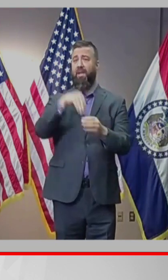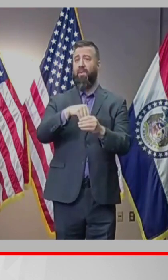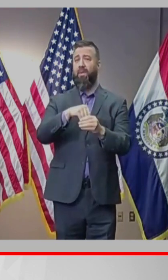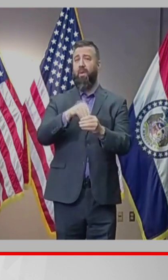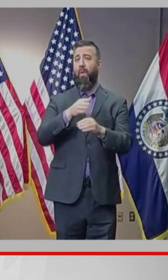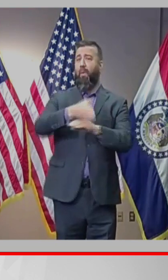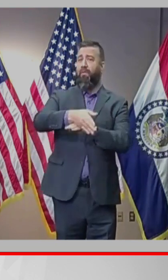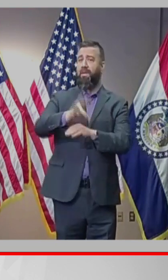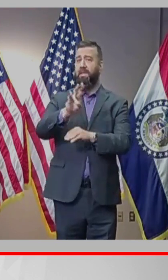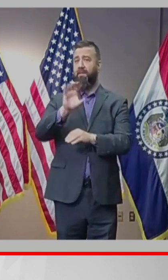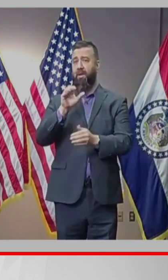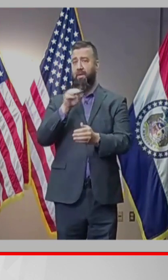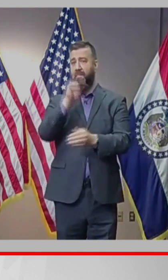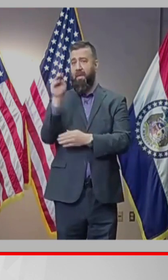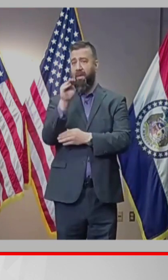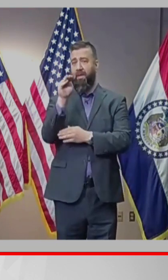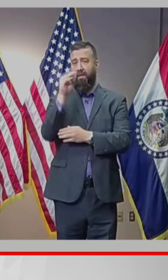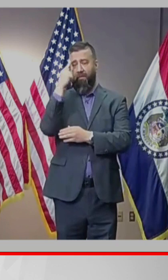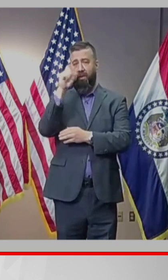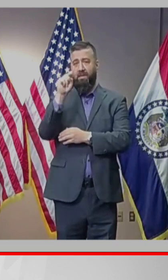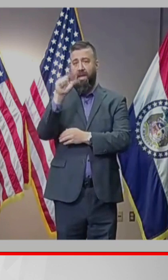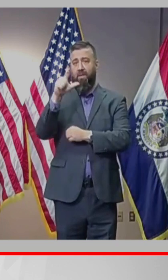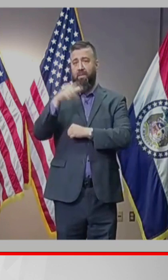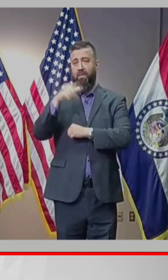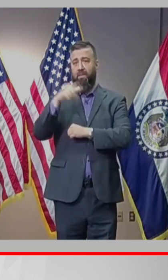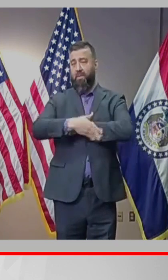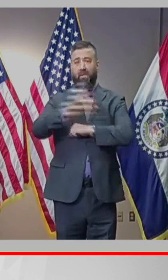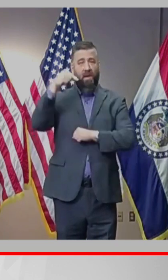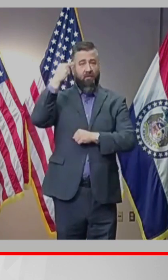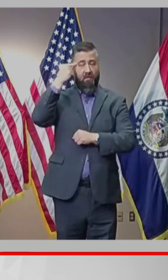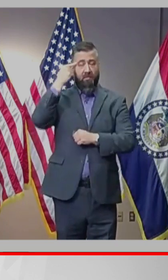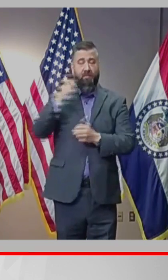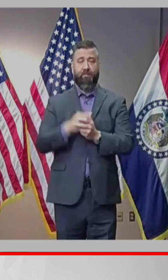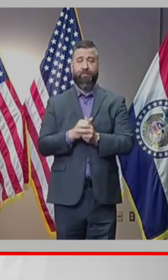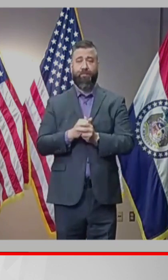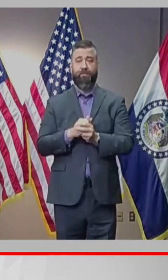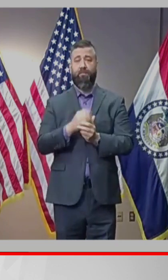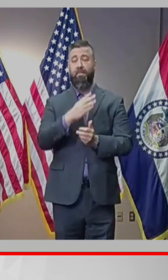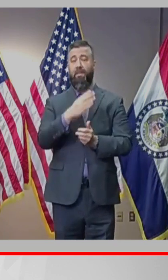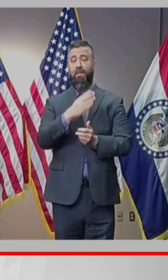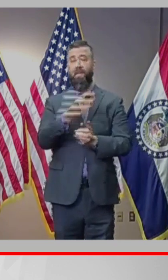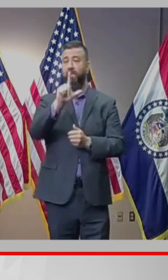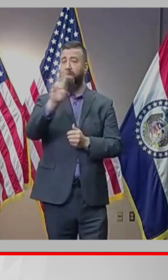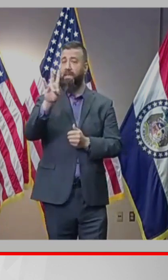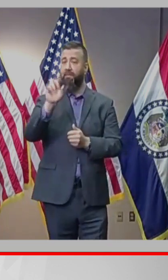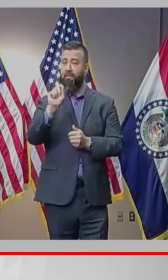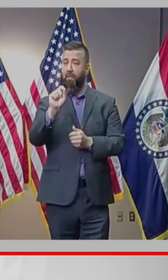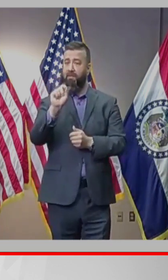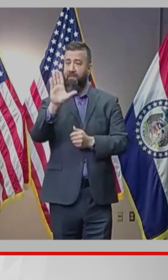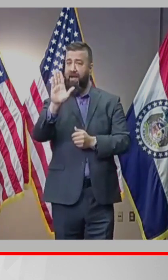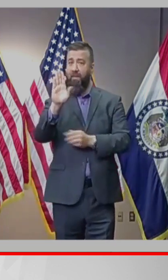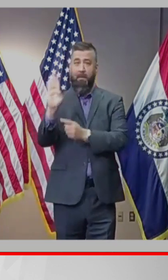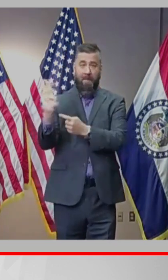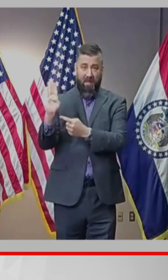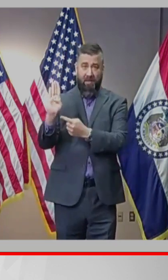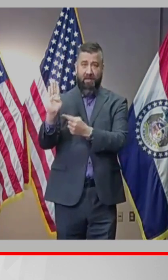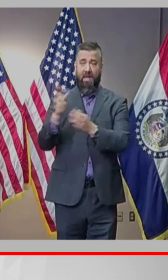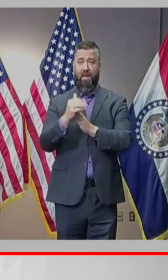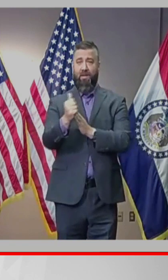for St. Louis local governments and $27.5 billion with a B.